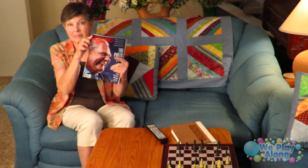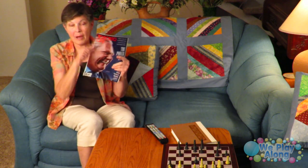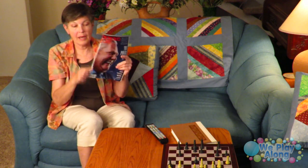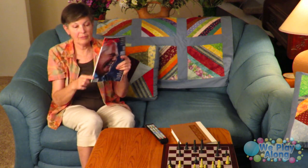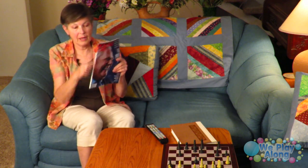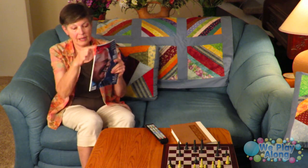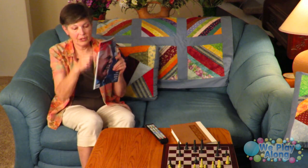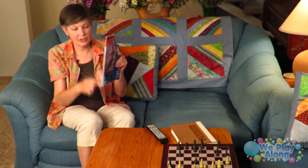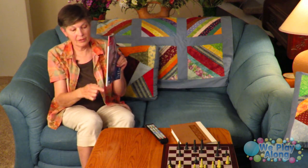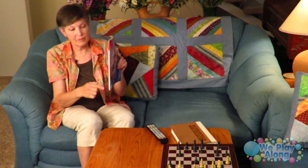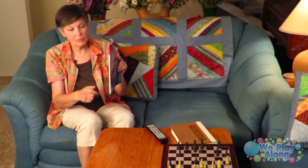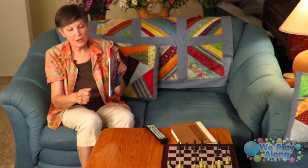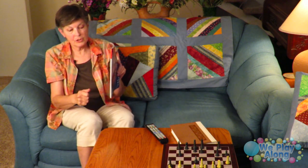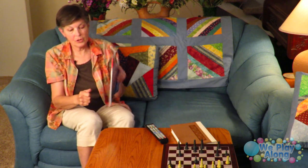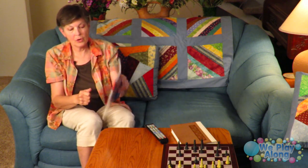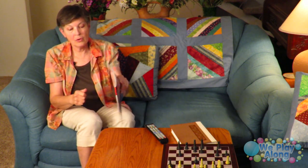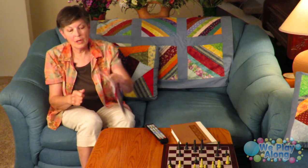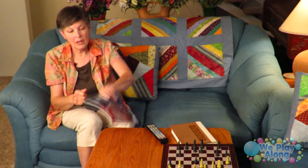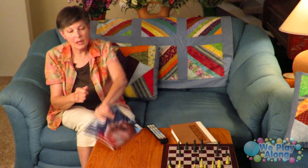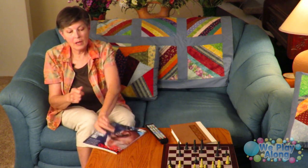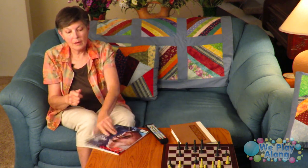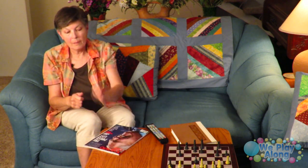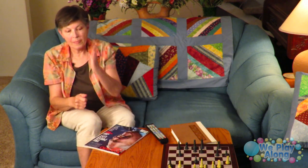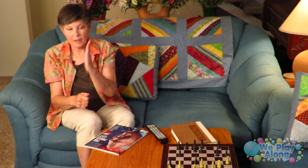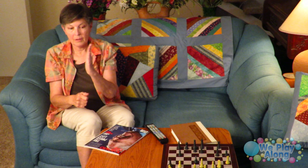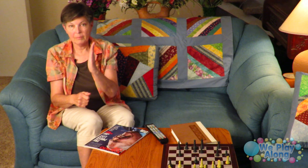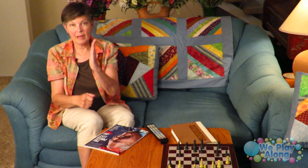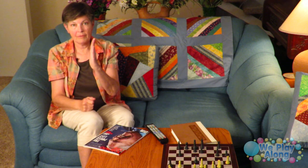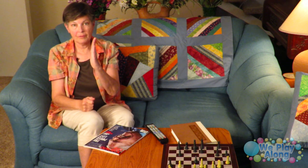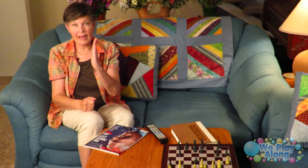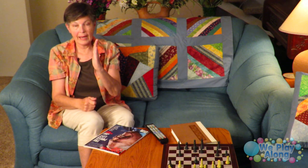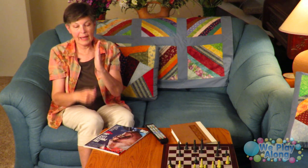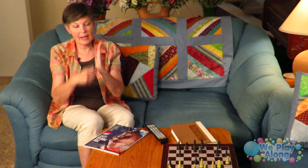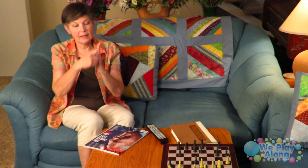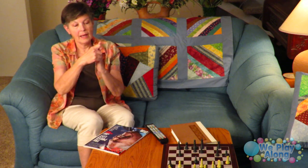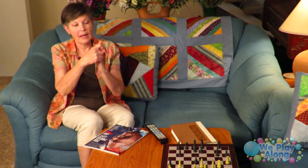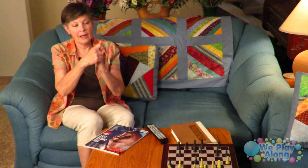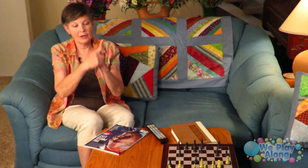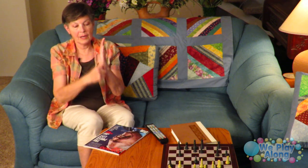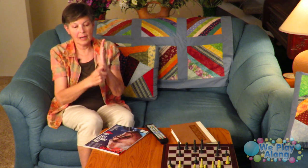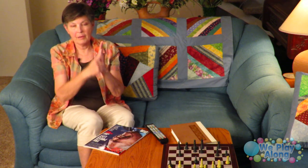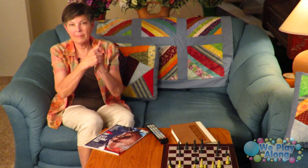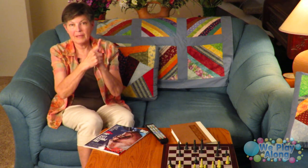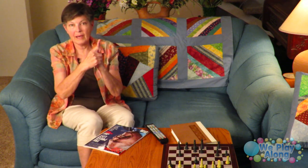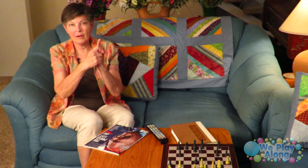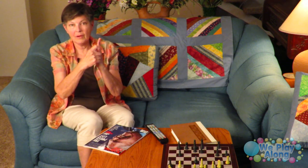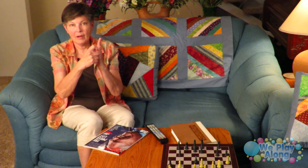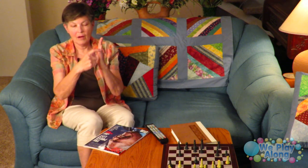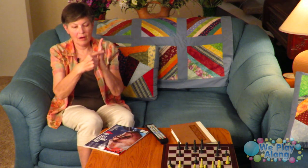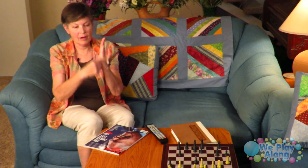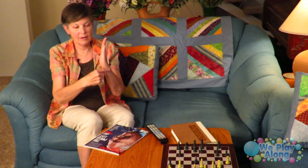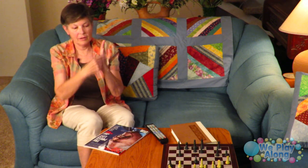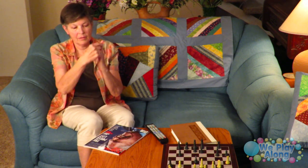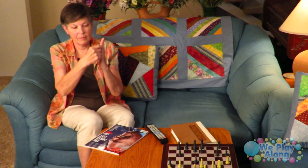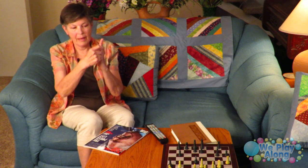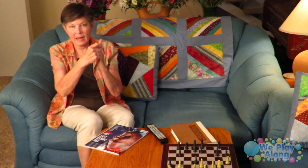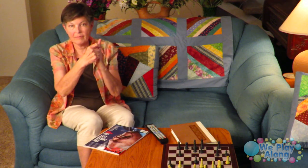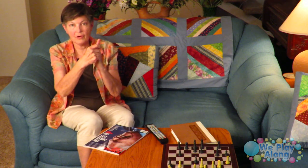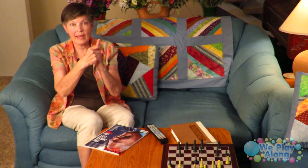spine right here so make a flat hand and you're going to come up and down on the back of your